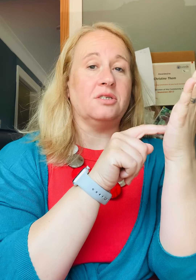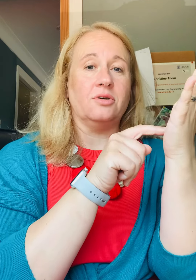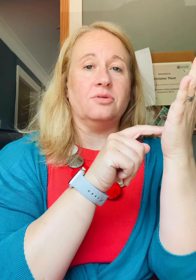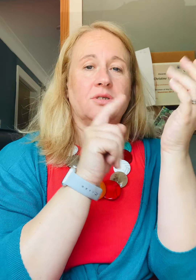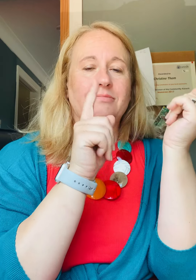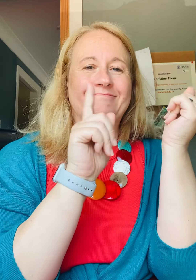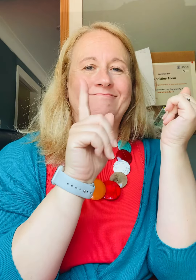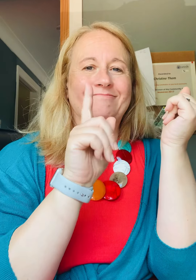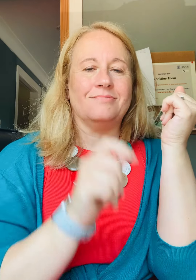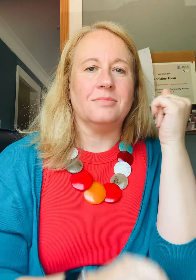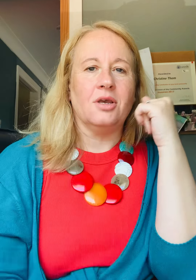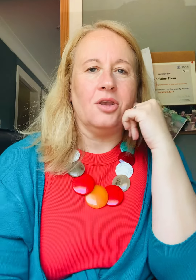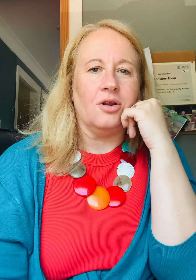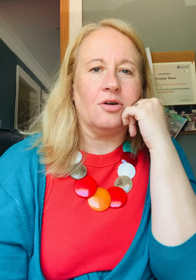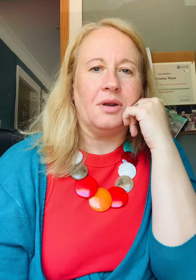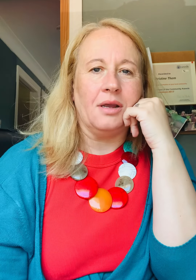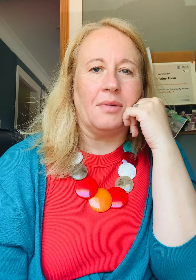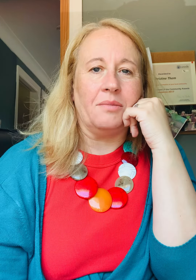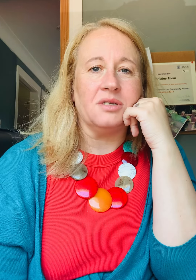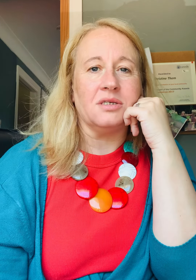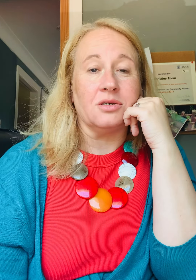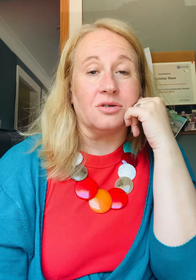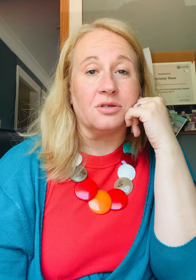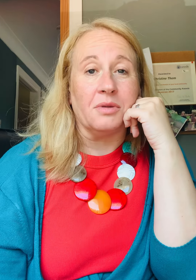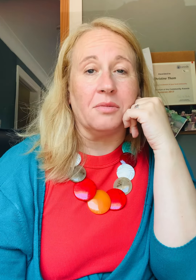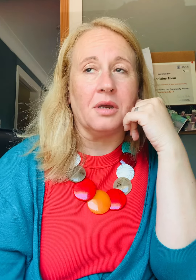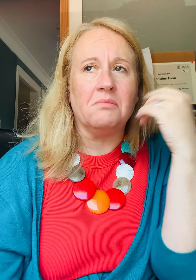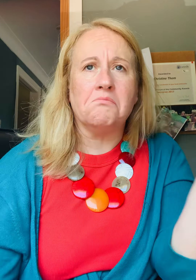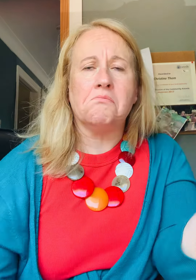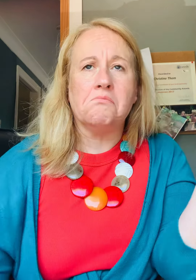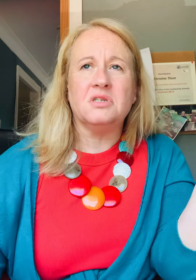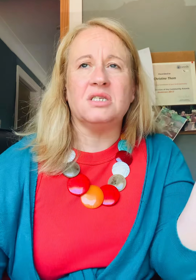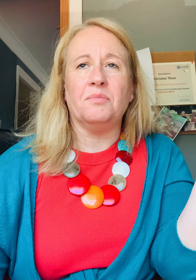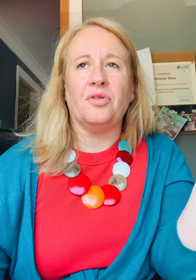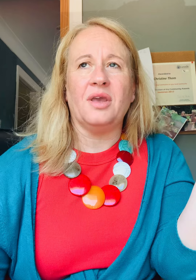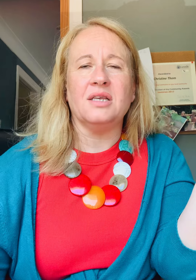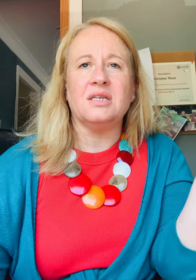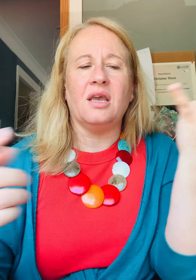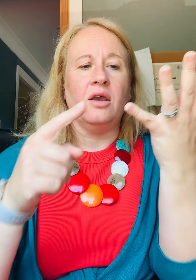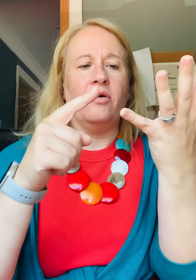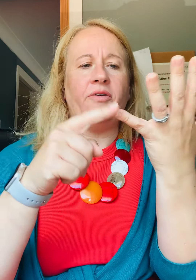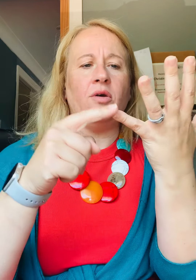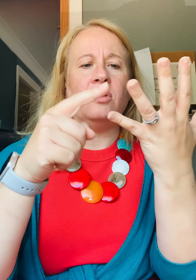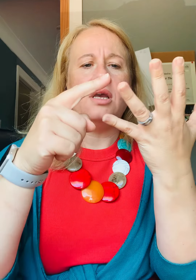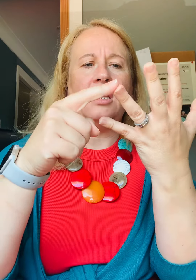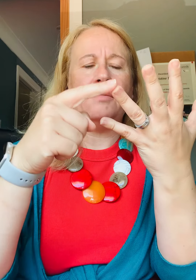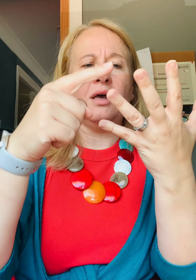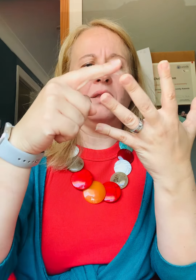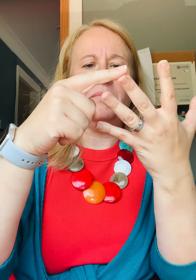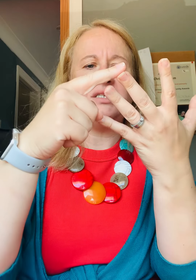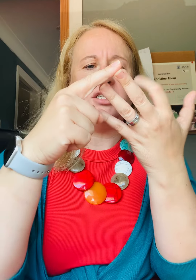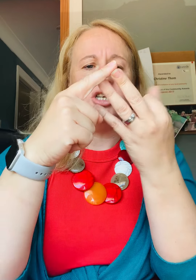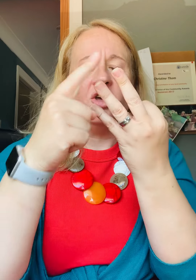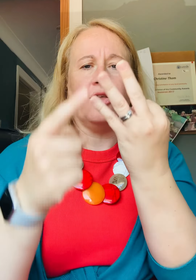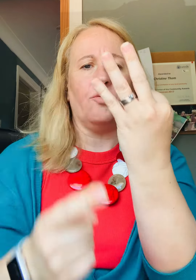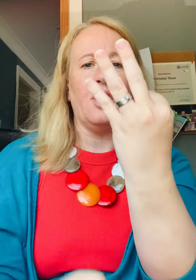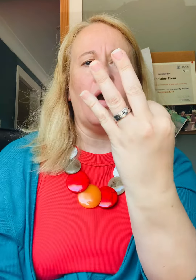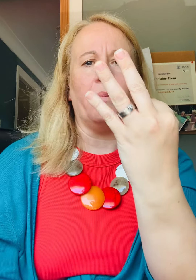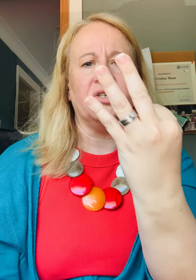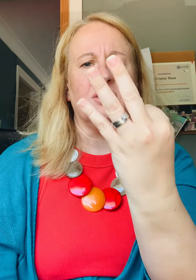knows you're not coming near my business and costing me money. It's a simple thing, isn't it? Phone, email, message, three options